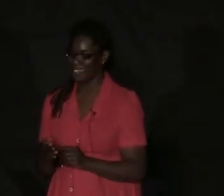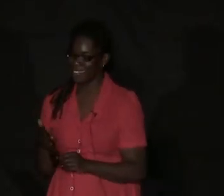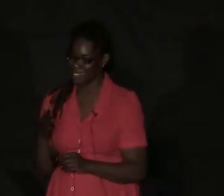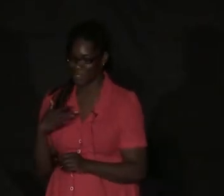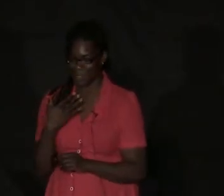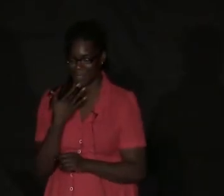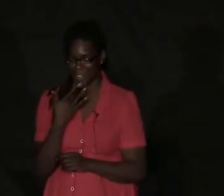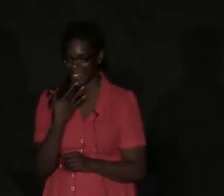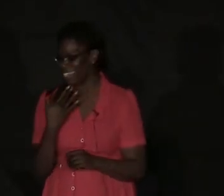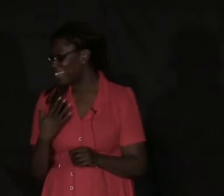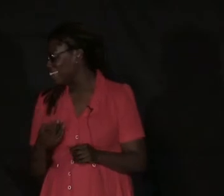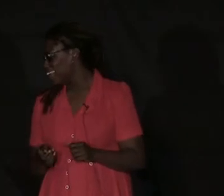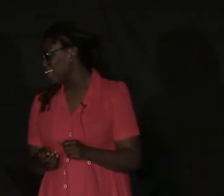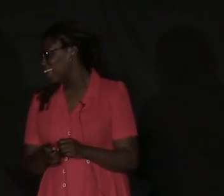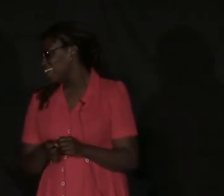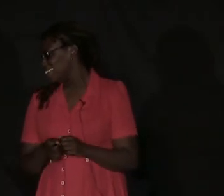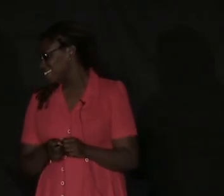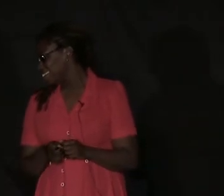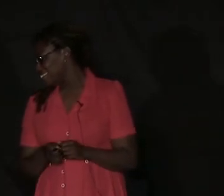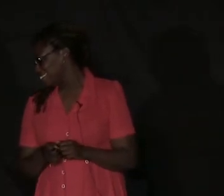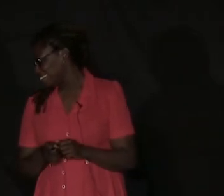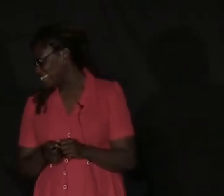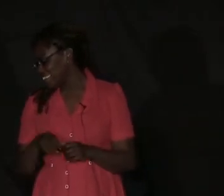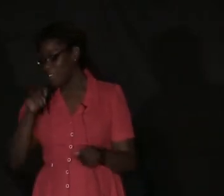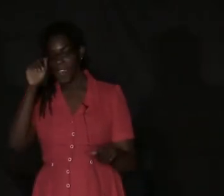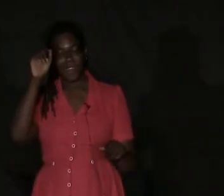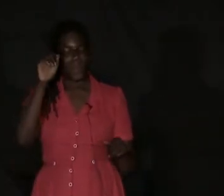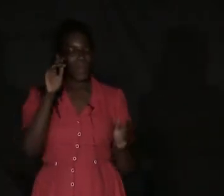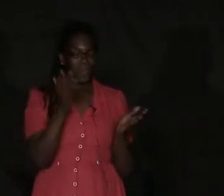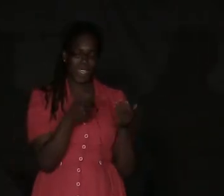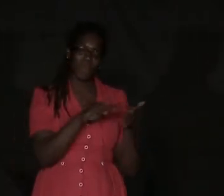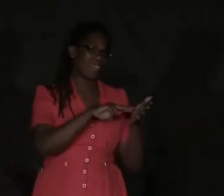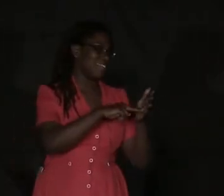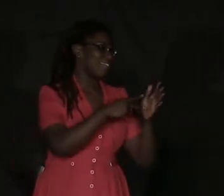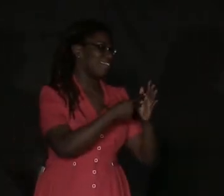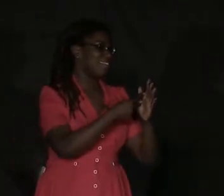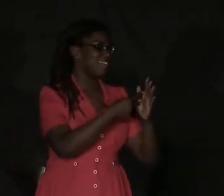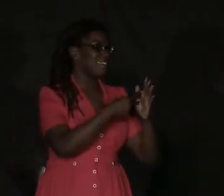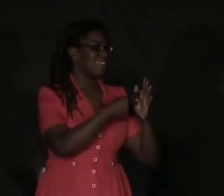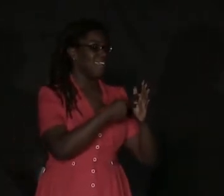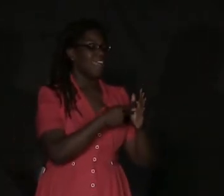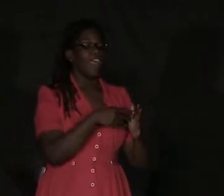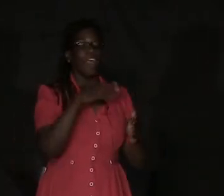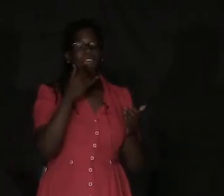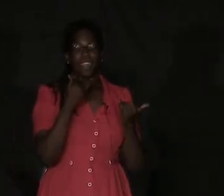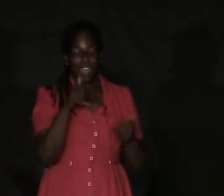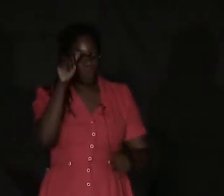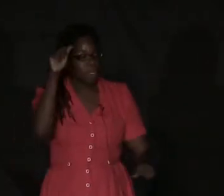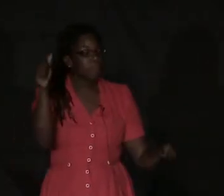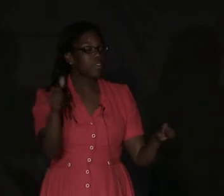This one's my favorite. Yeah. What you meant. What remember.